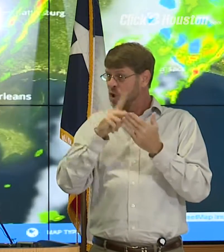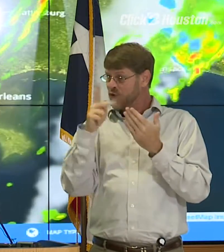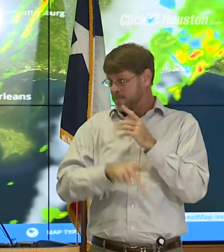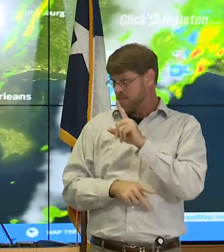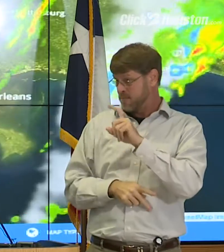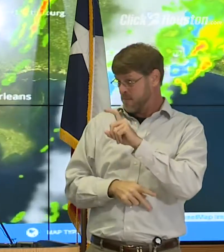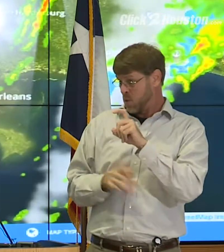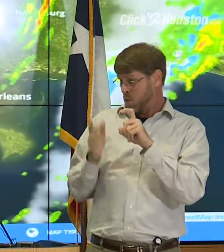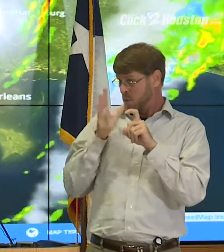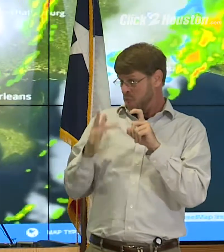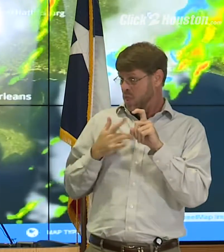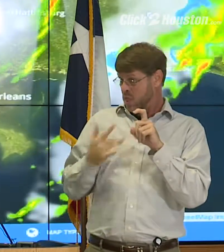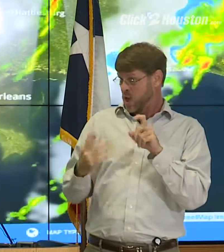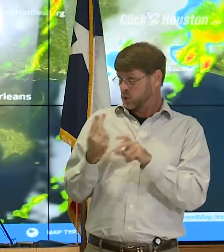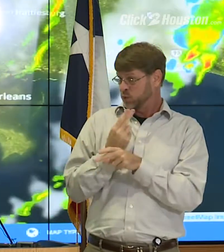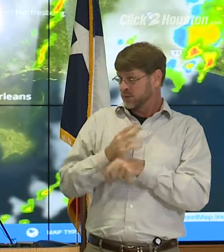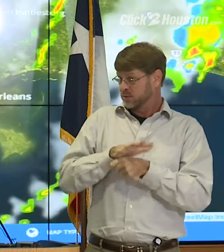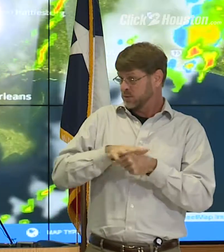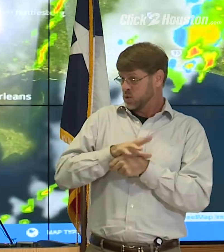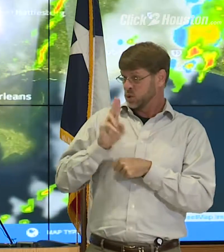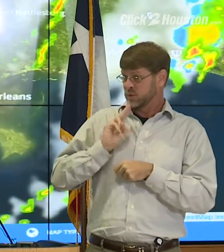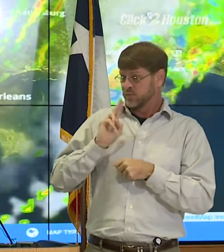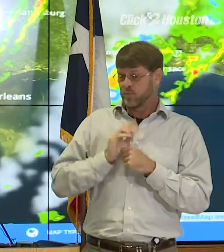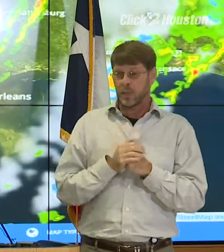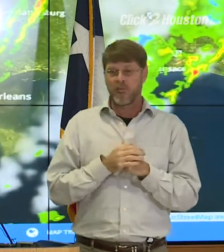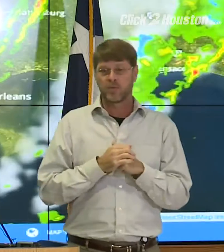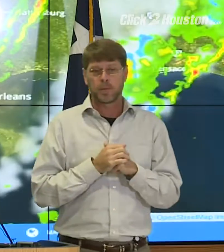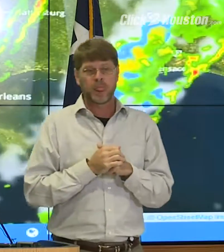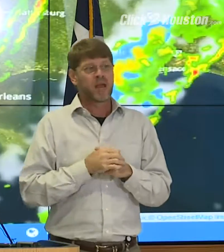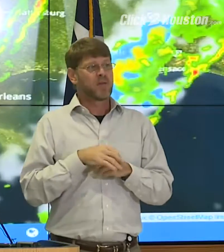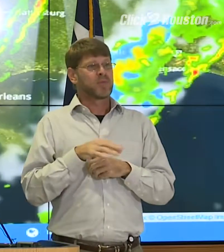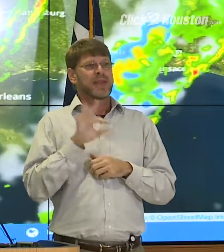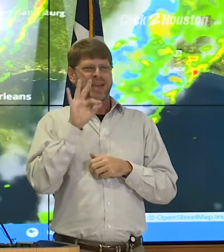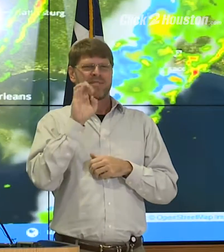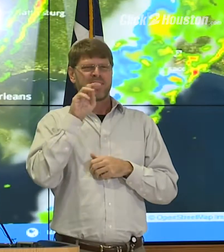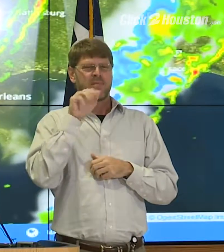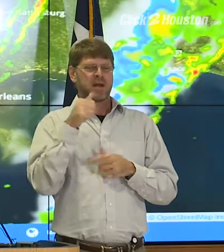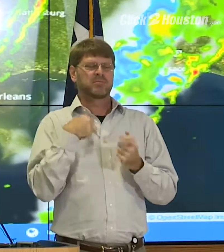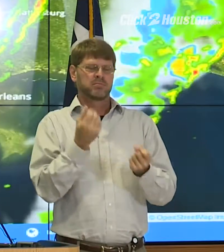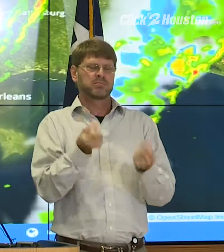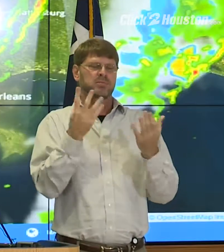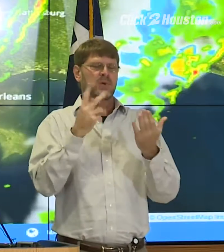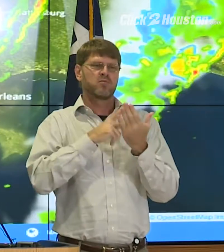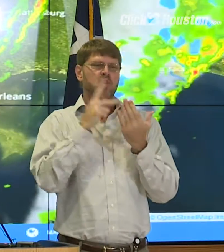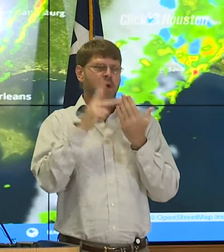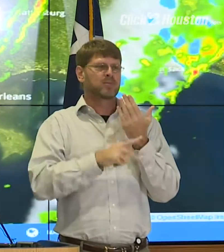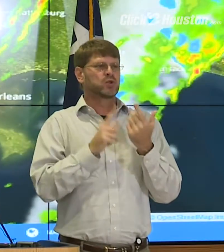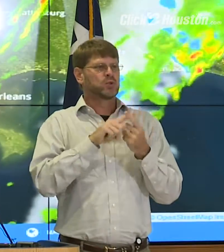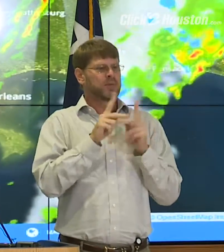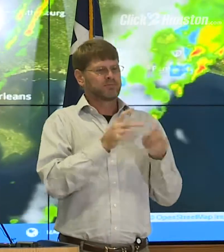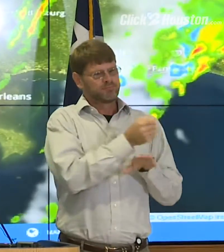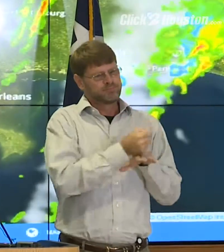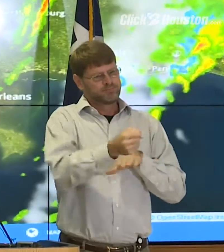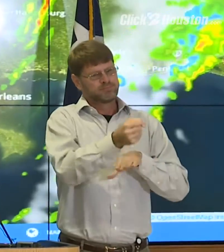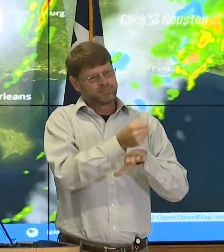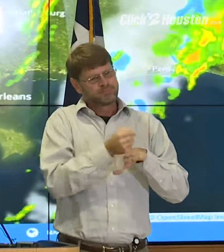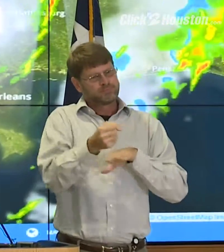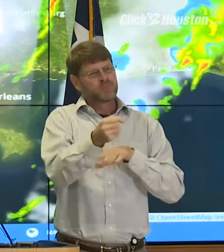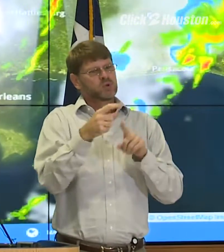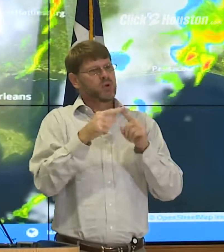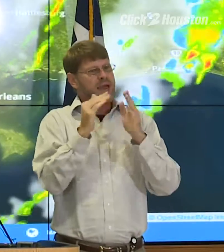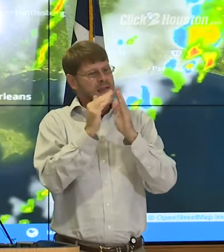something that's going to be stood up here in the eastern area? FEMA has a number of programs to get people into